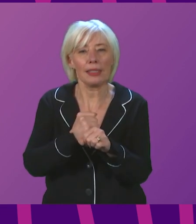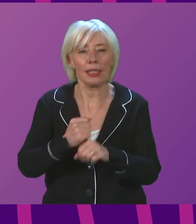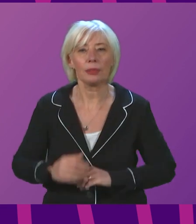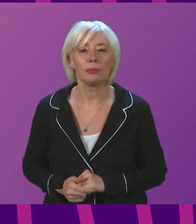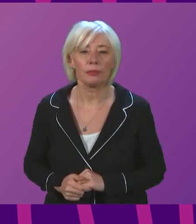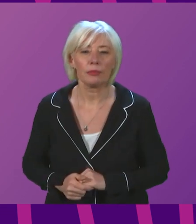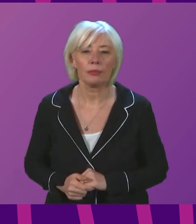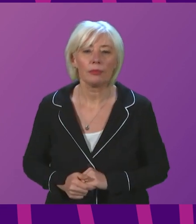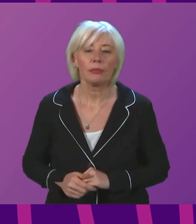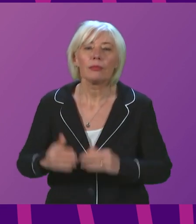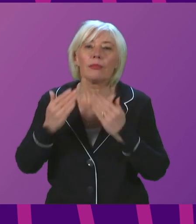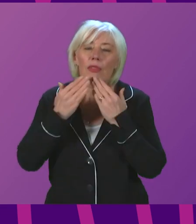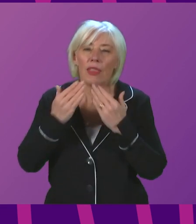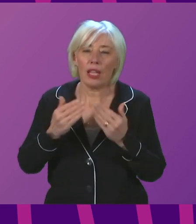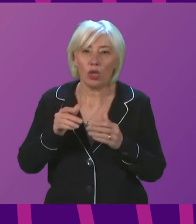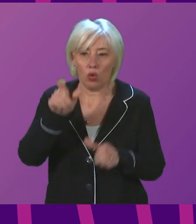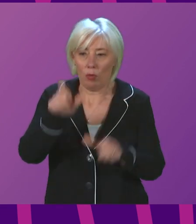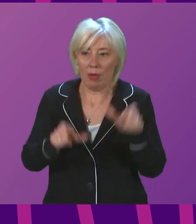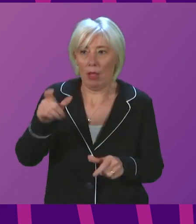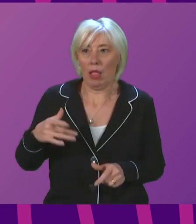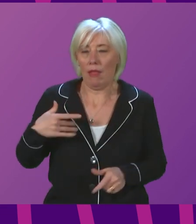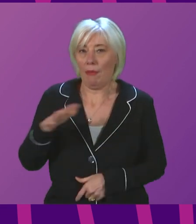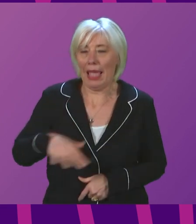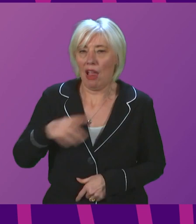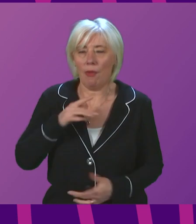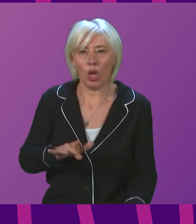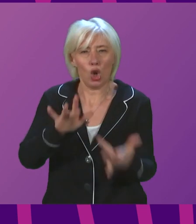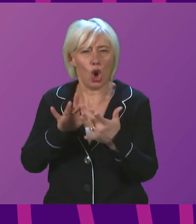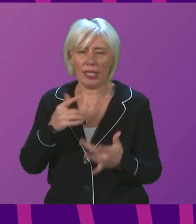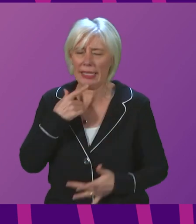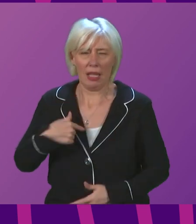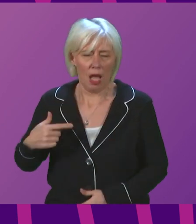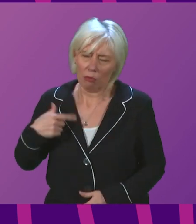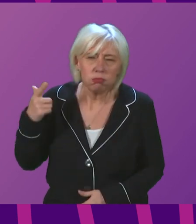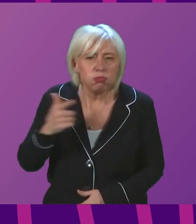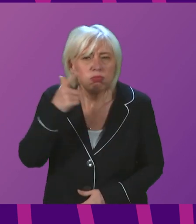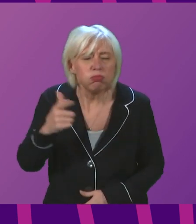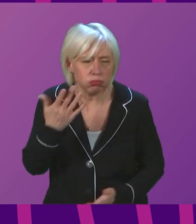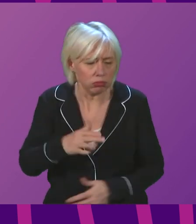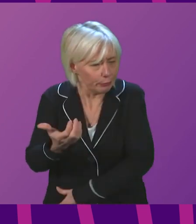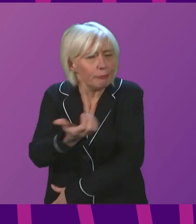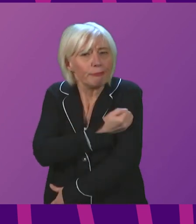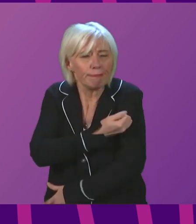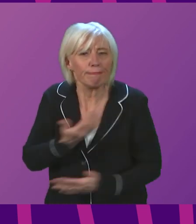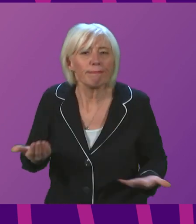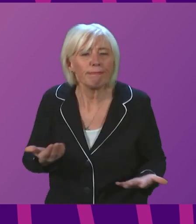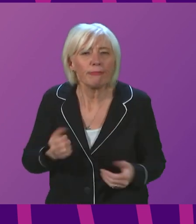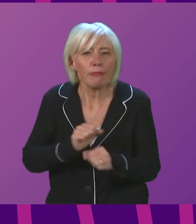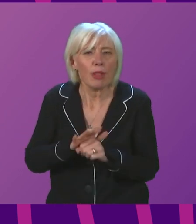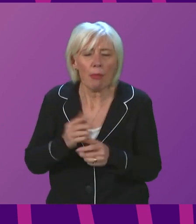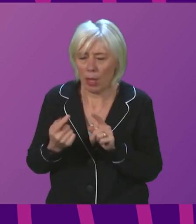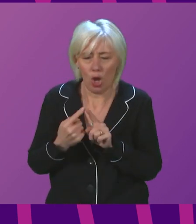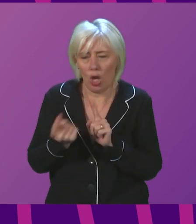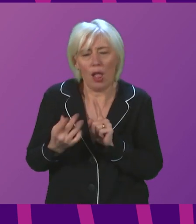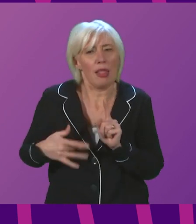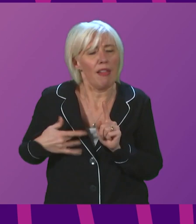Thank you, President Officer. Constituents have contacted me concerned about the distance they need to travel to get the Covid vaccinations. Many don't live near